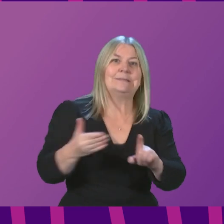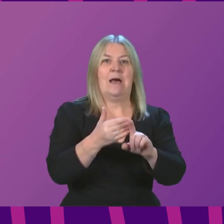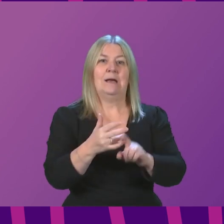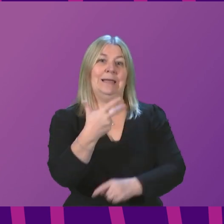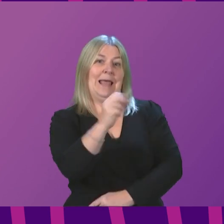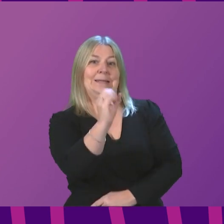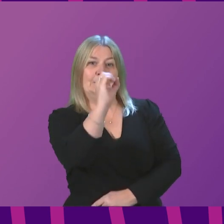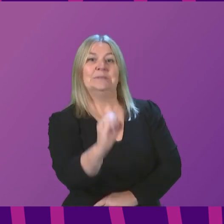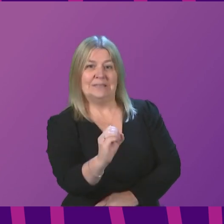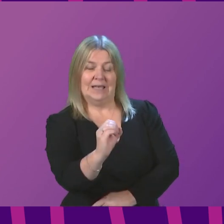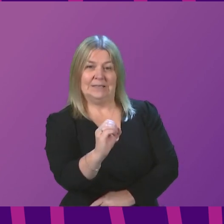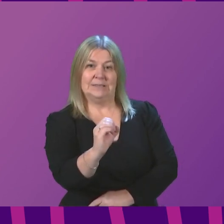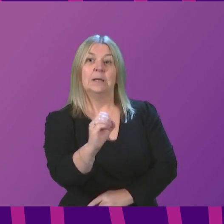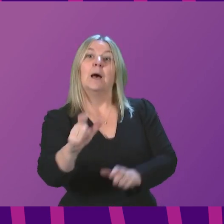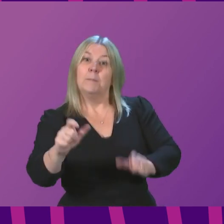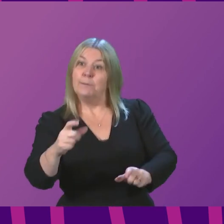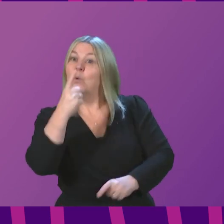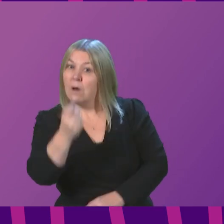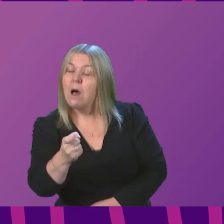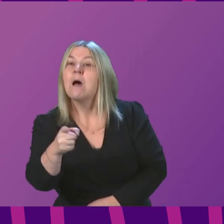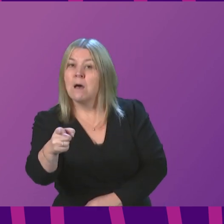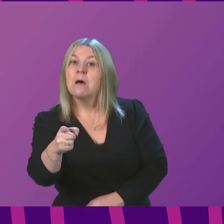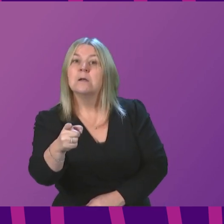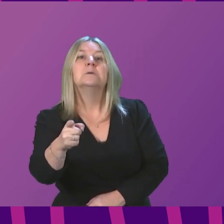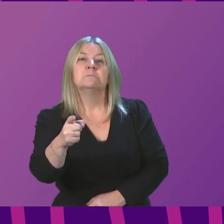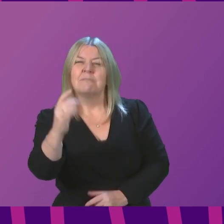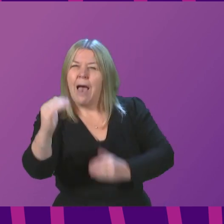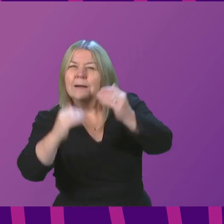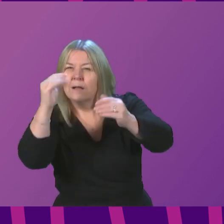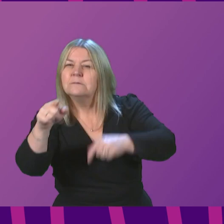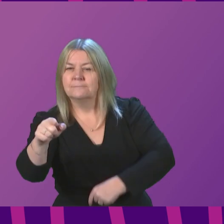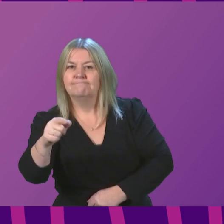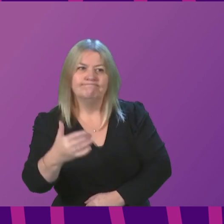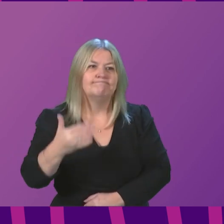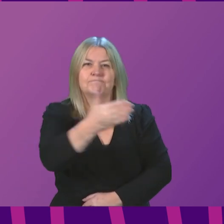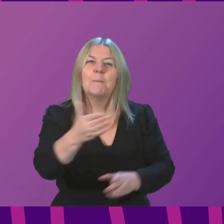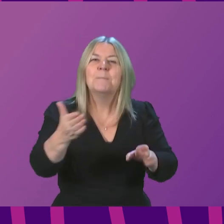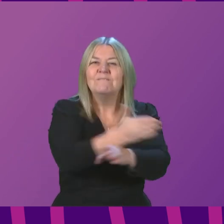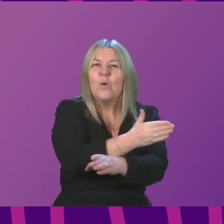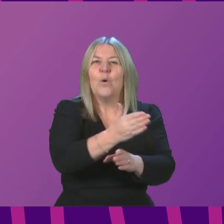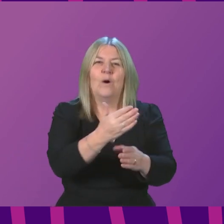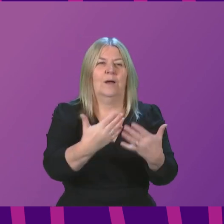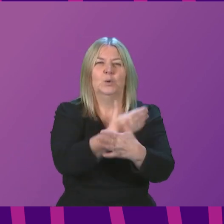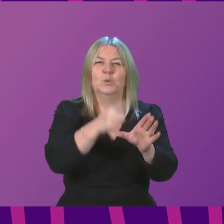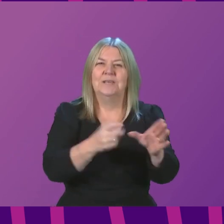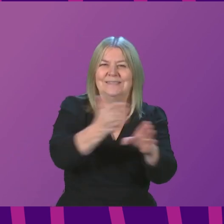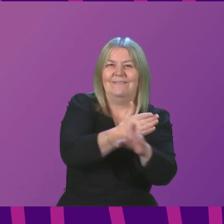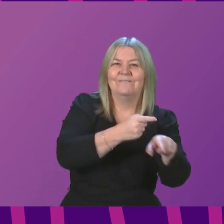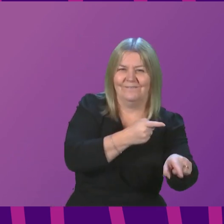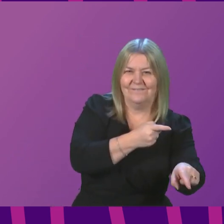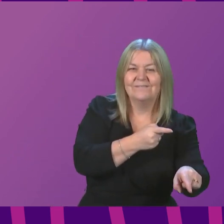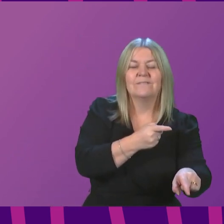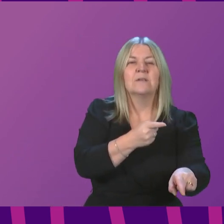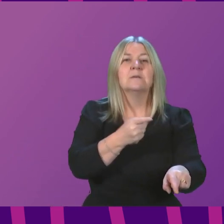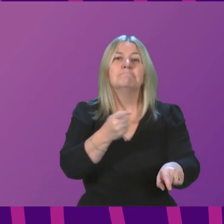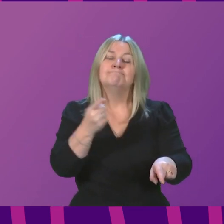80 per cent of eligible adults boosted by the bells. Getting there depends on both capacity